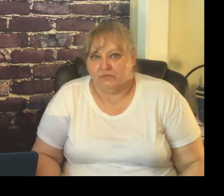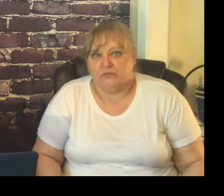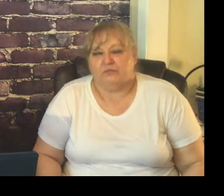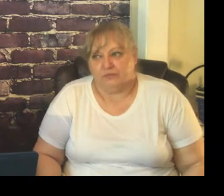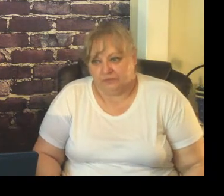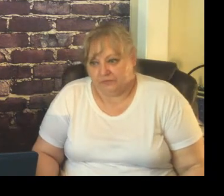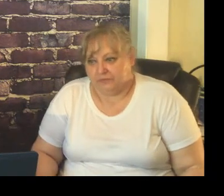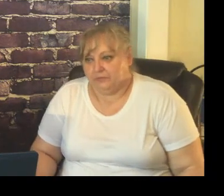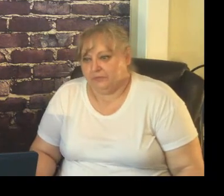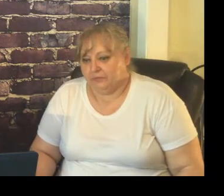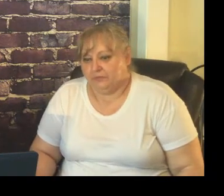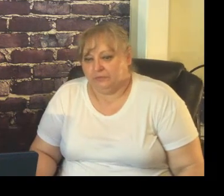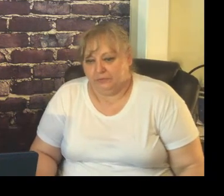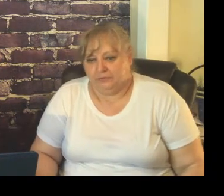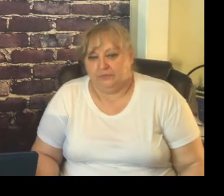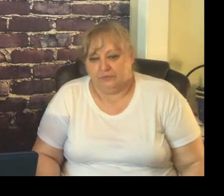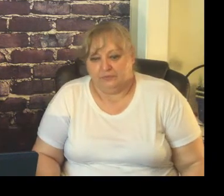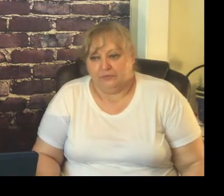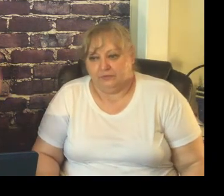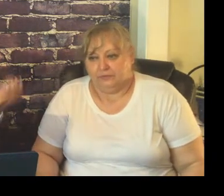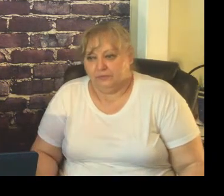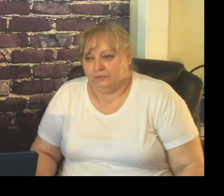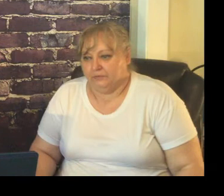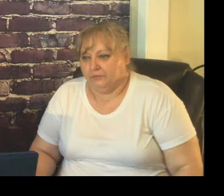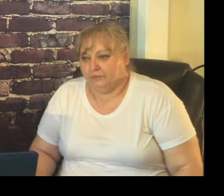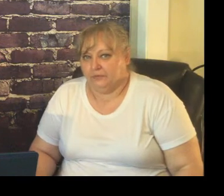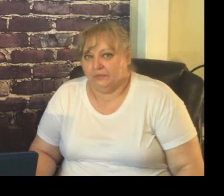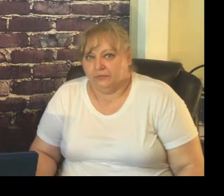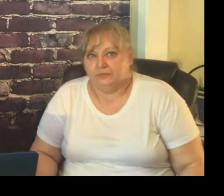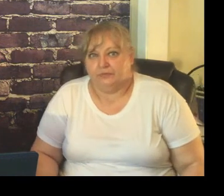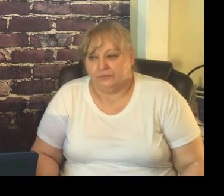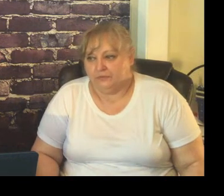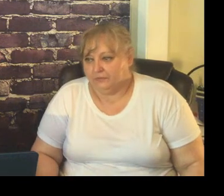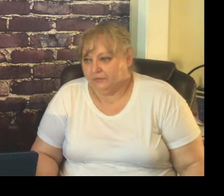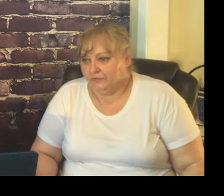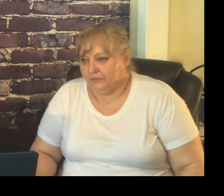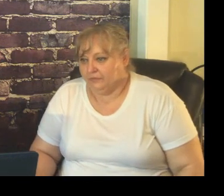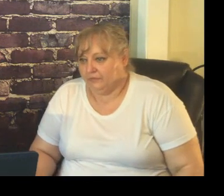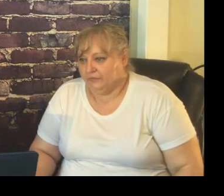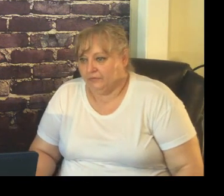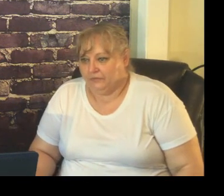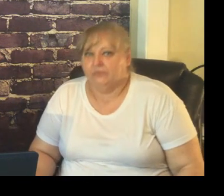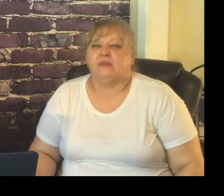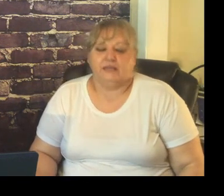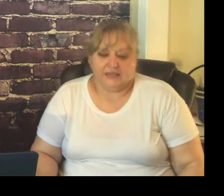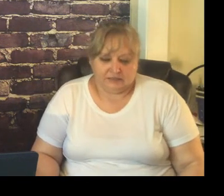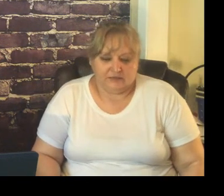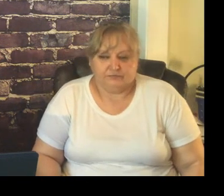lot of things it's not one thing it's a myriad of things there's plenty of information out there that you